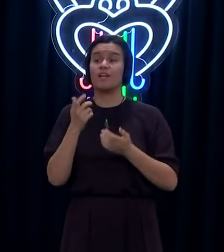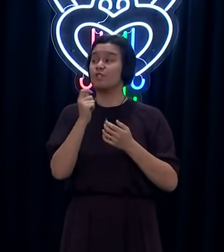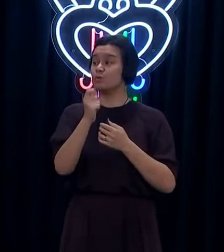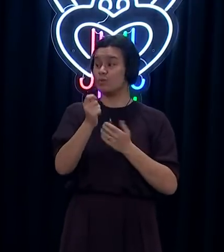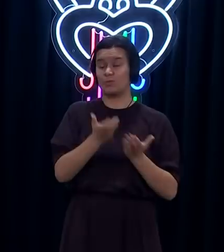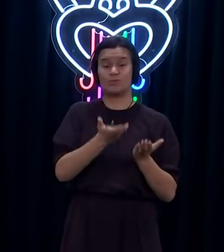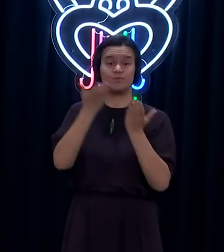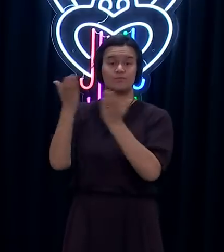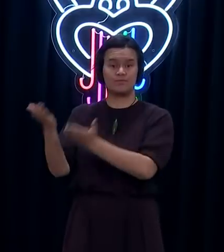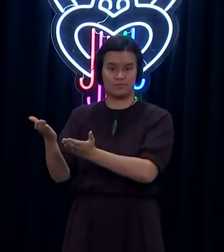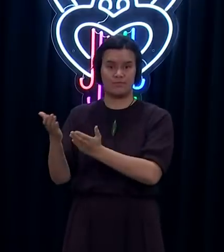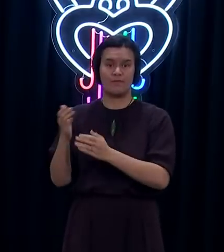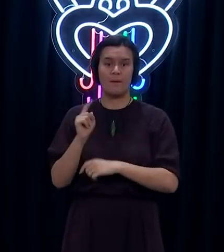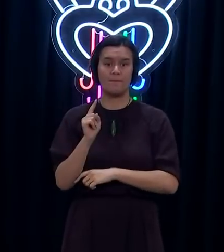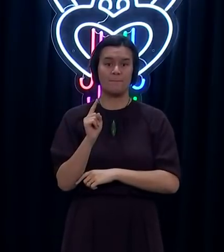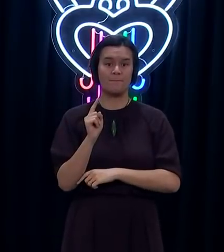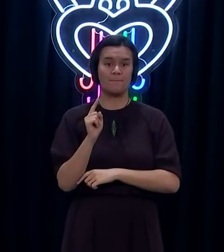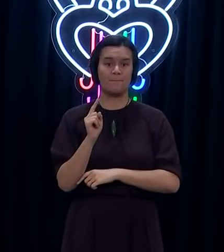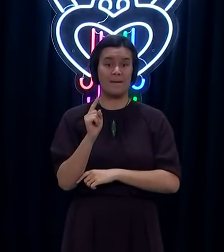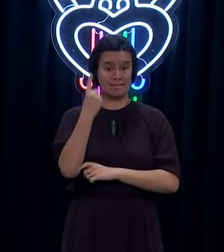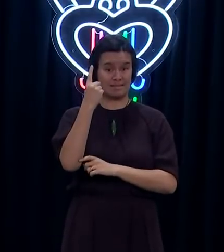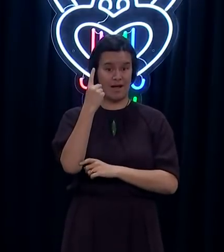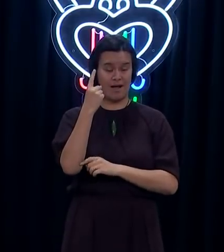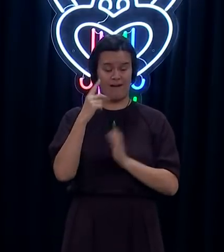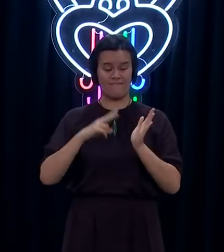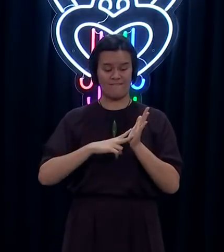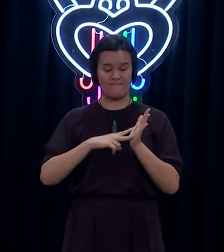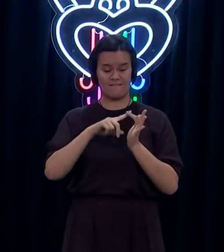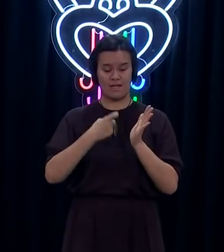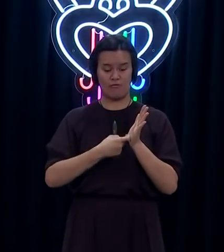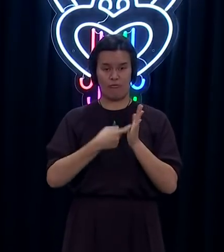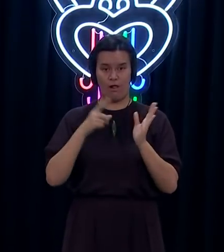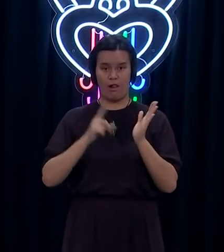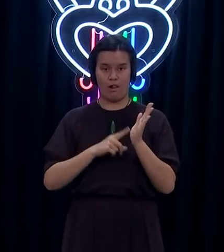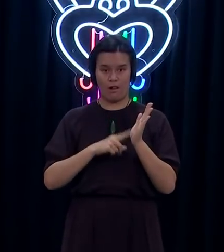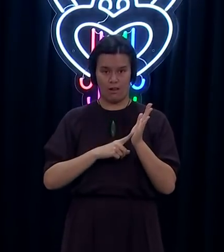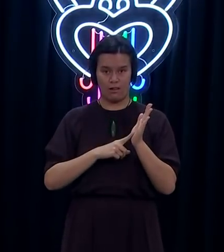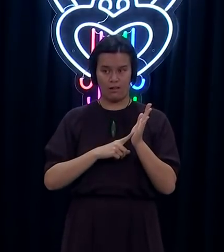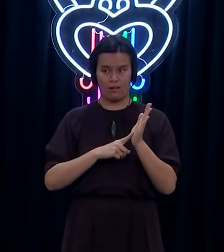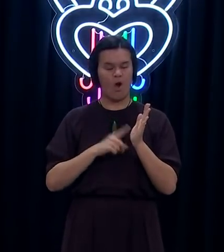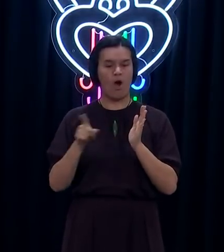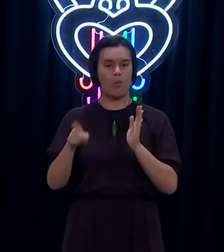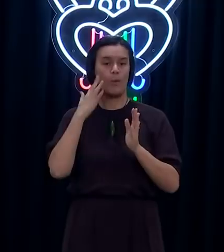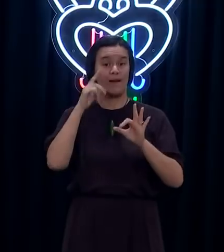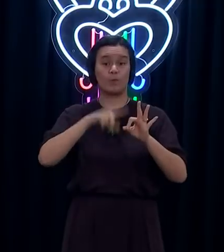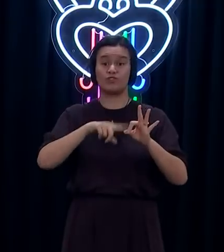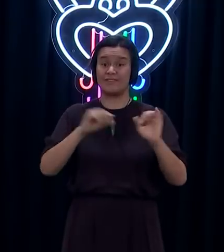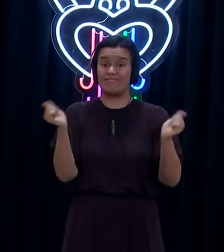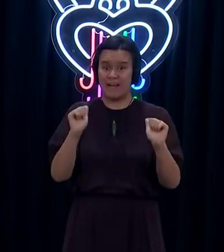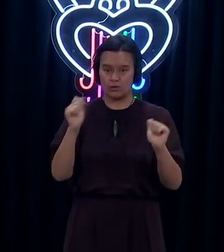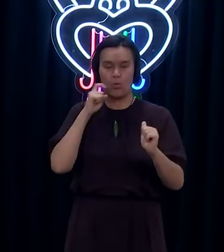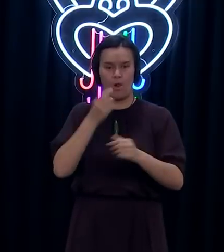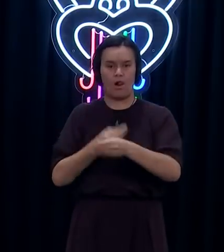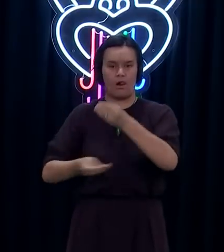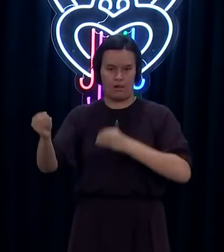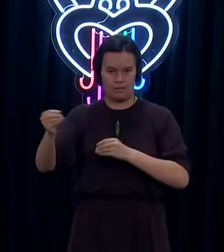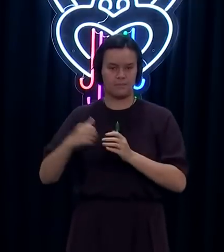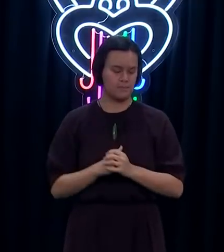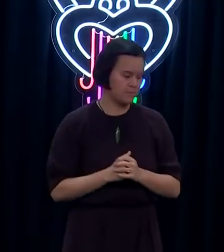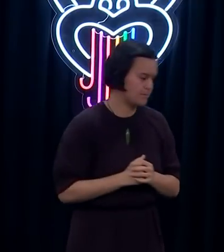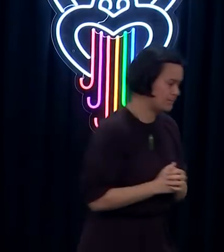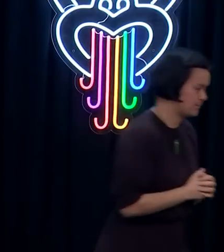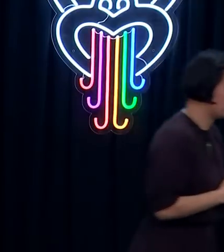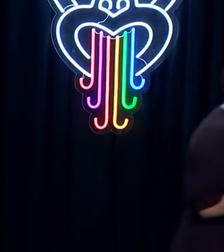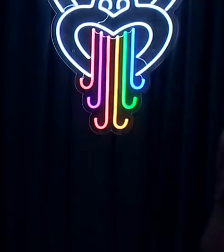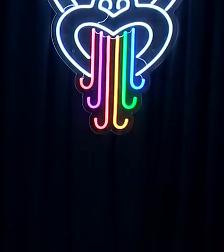Aisha Vero, at the conclusion of the questions today, to provide more detail and to take your questions. But for now, we'll open up. So